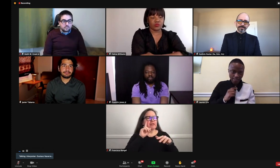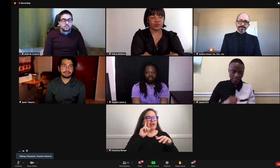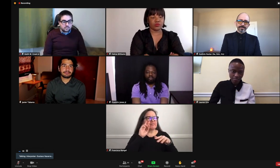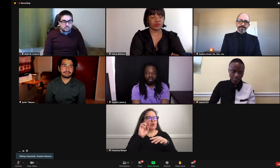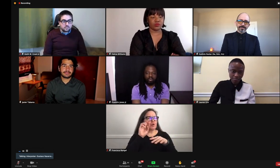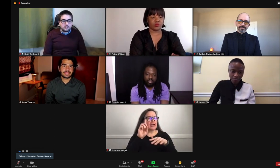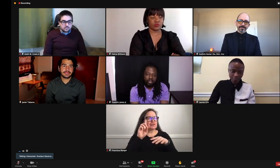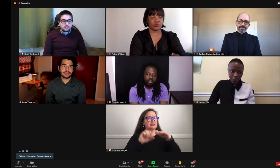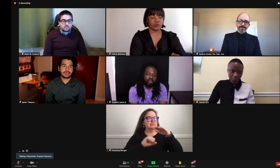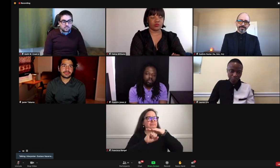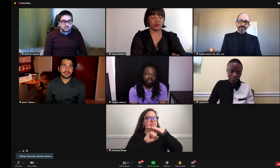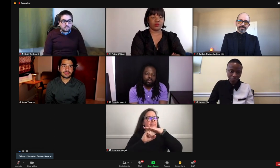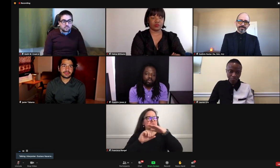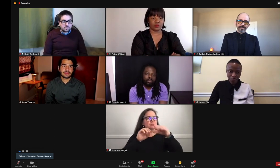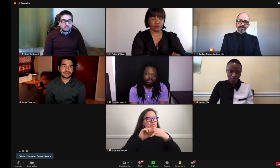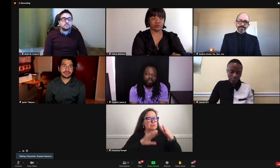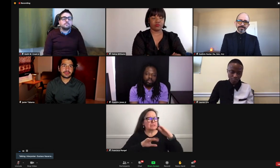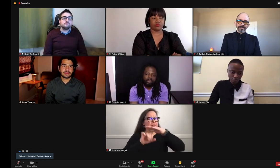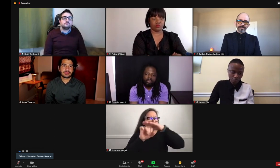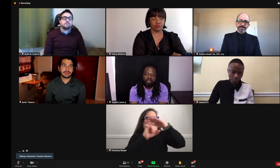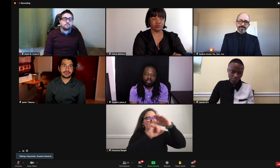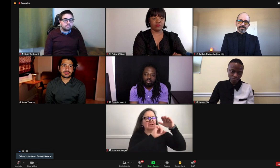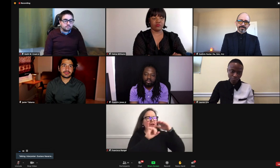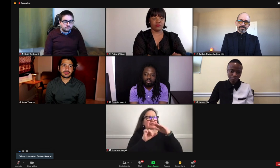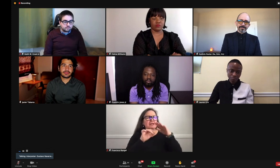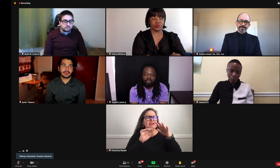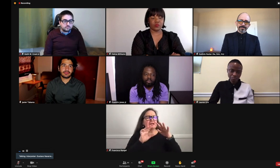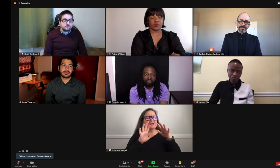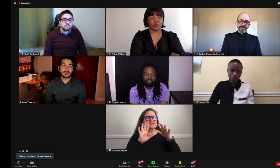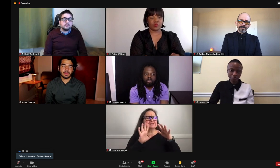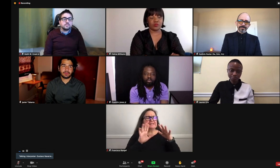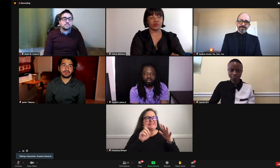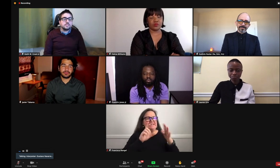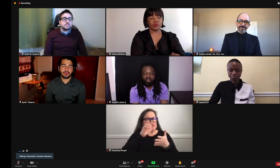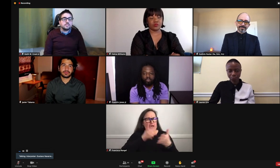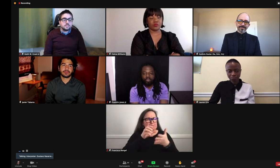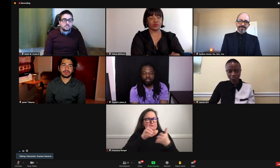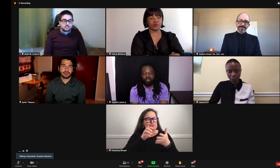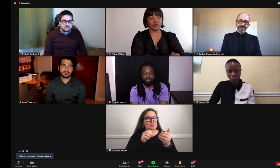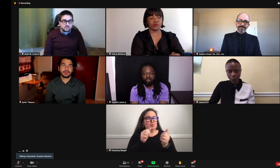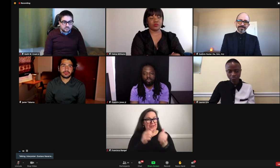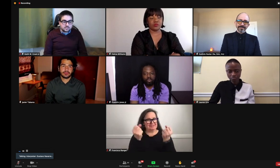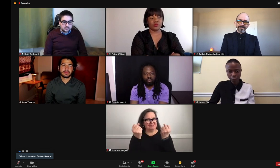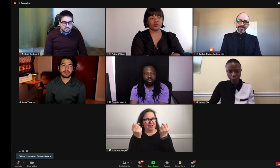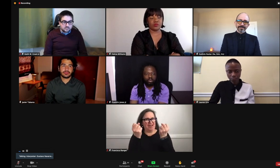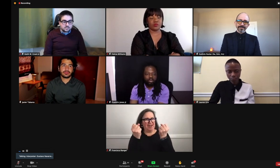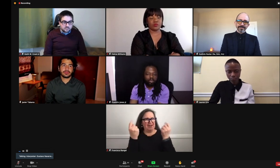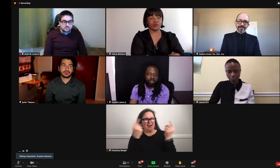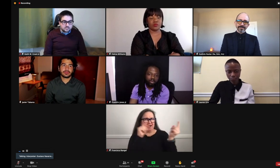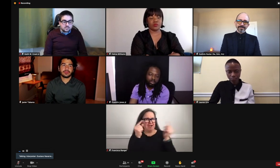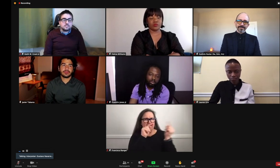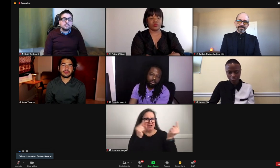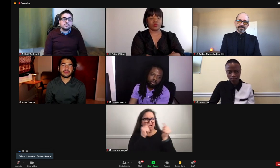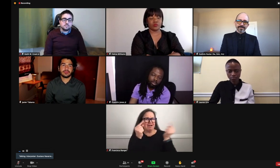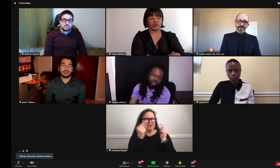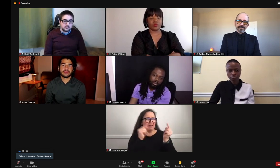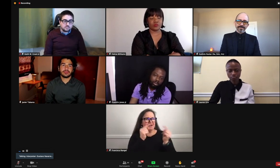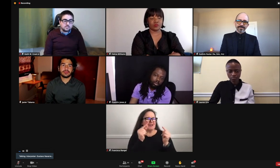higher grade levels. Oftentimes within deaf education, we don't have a lot of text